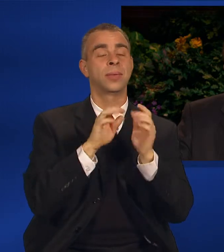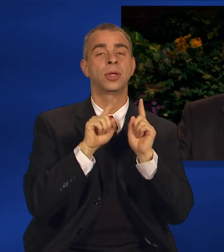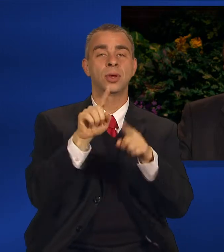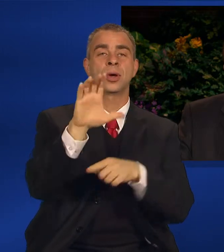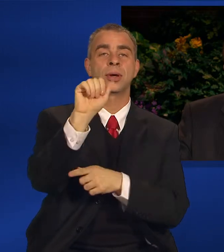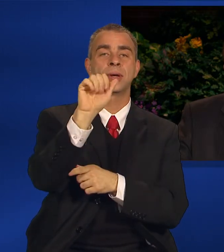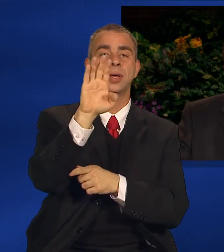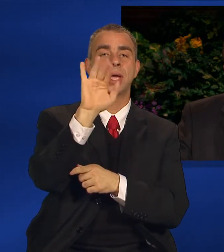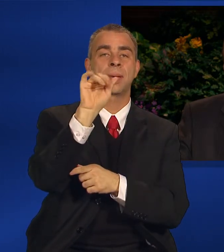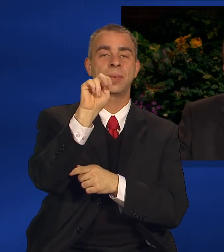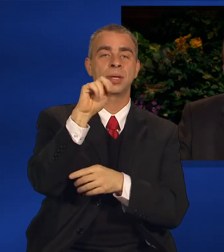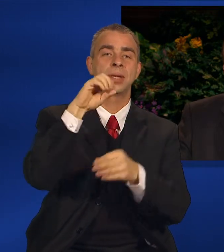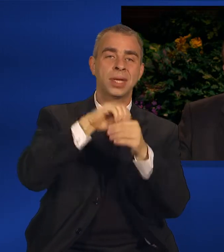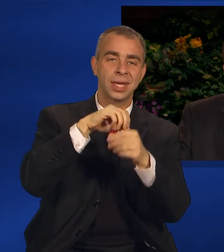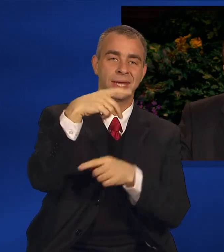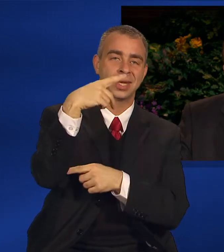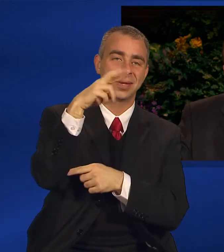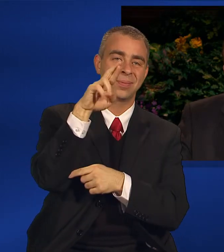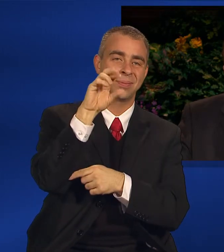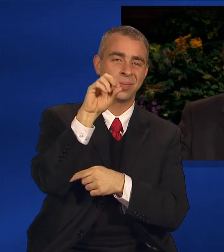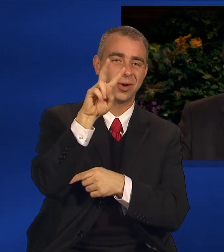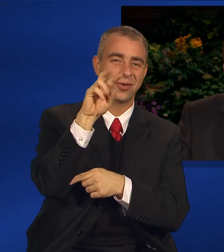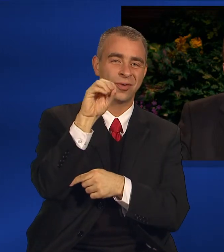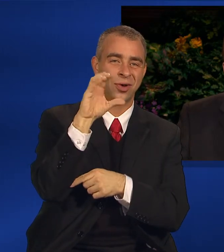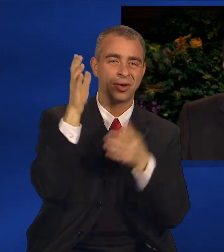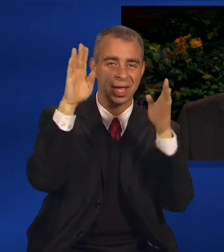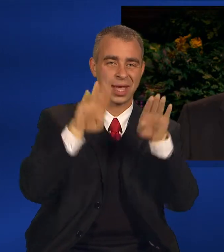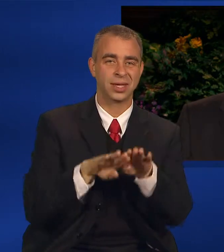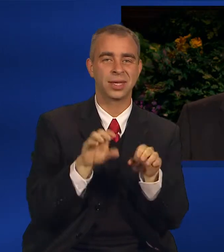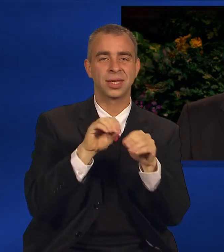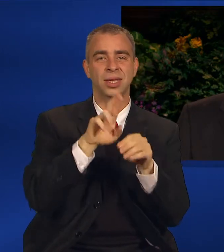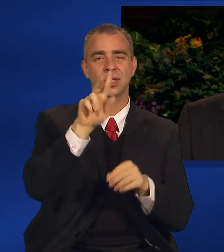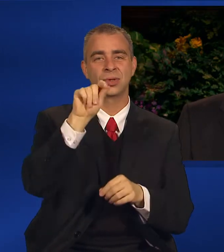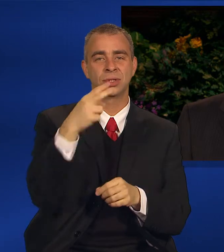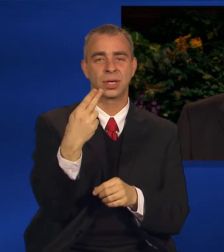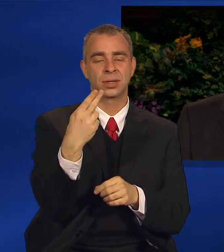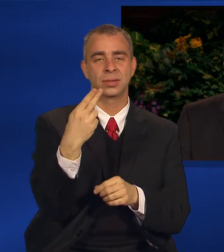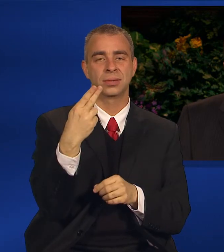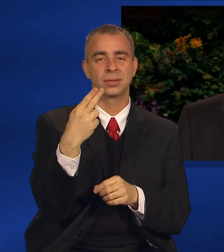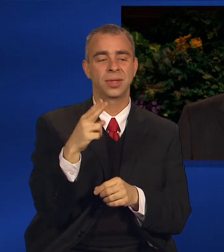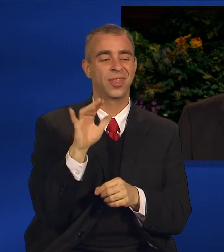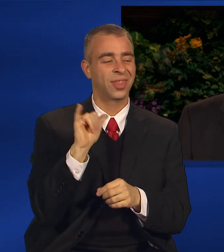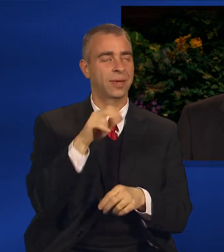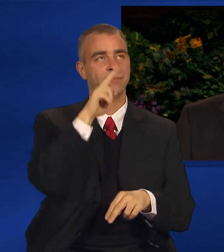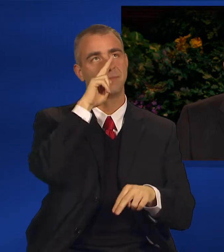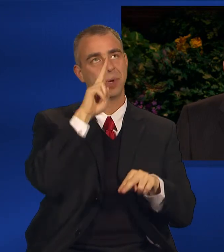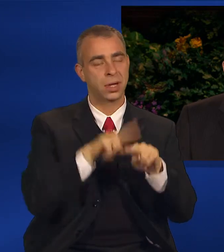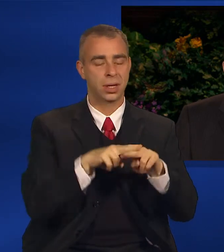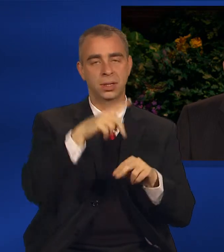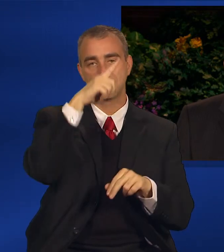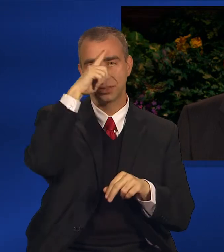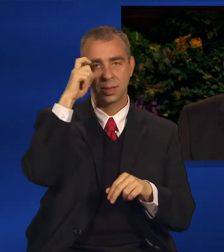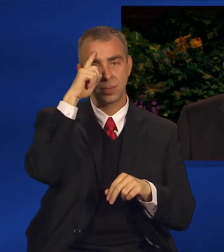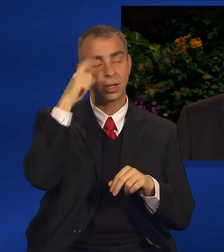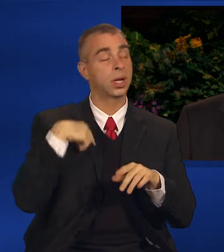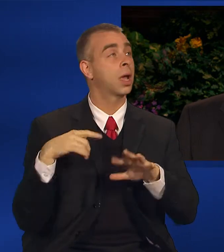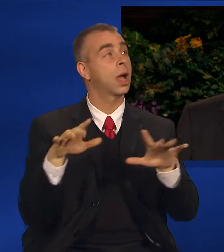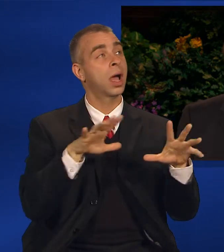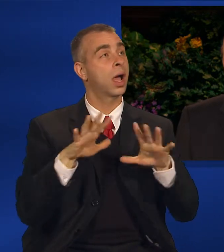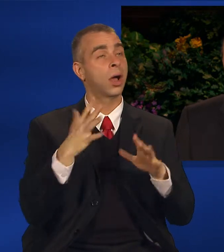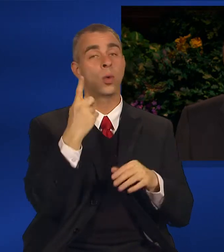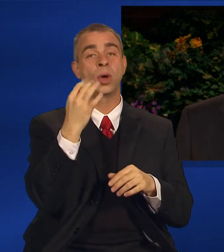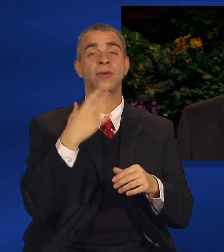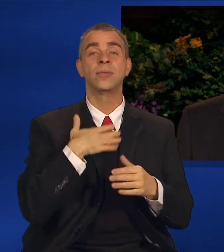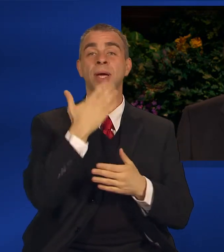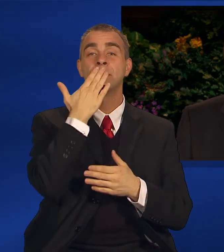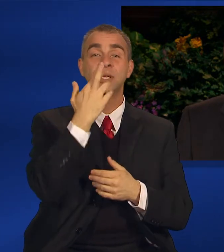in Utah. One of my best friends during those carefree days in the canyon was Danny